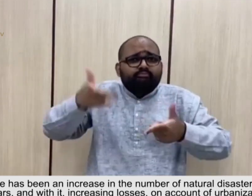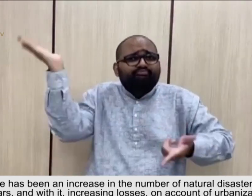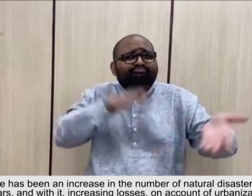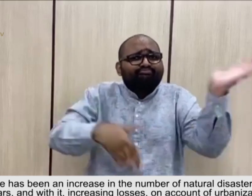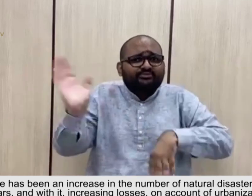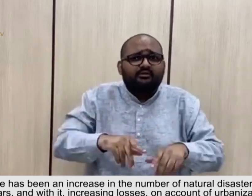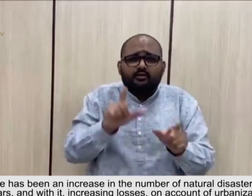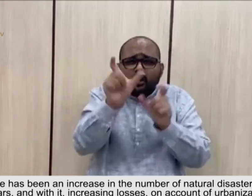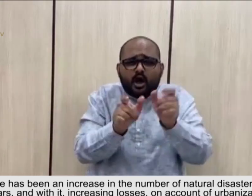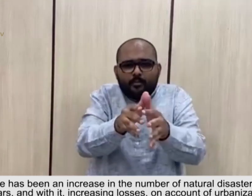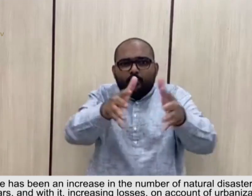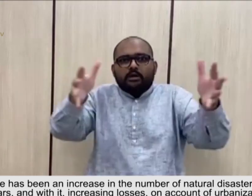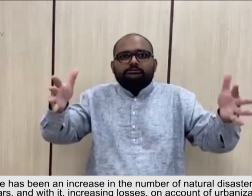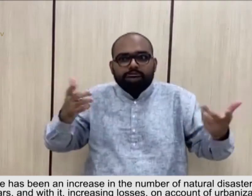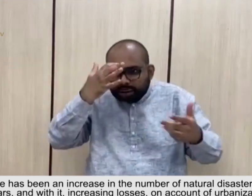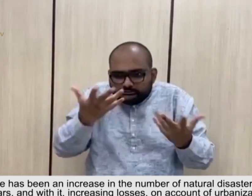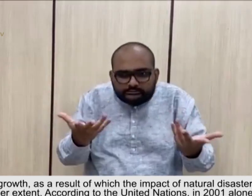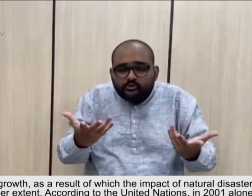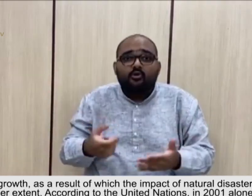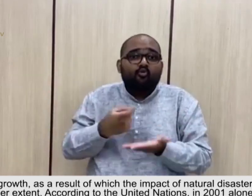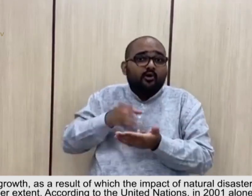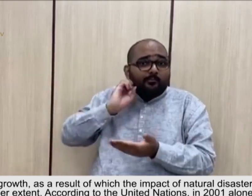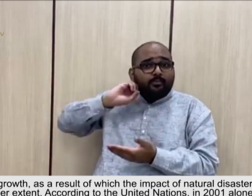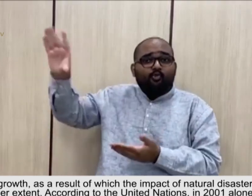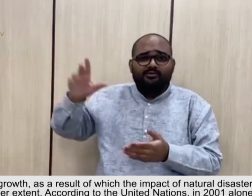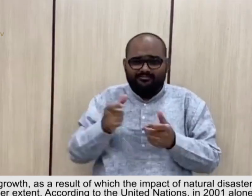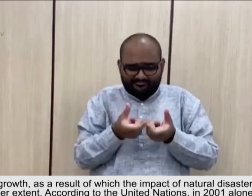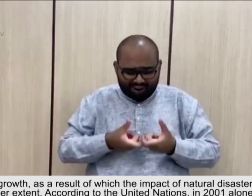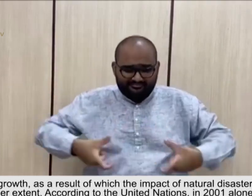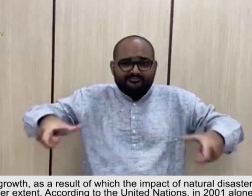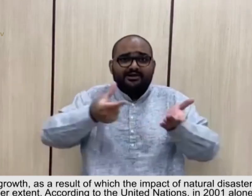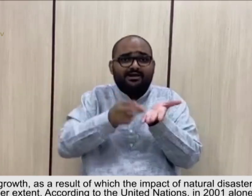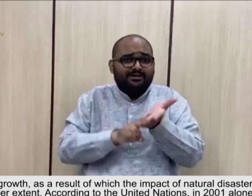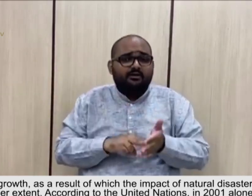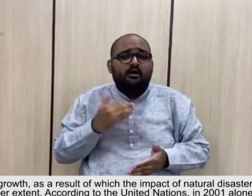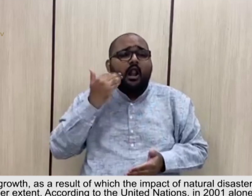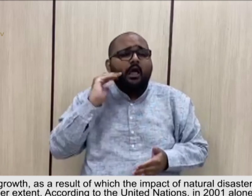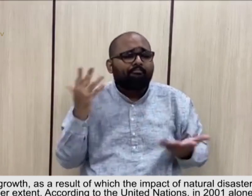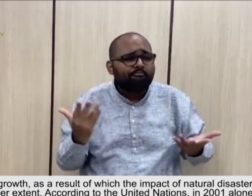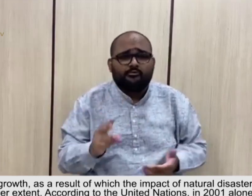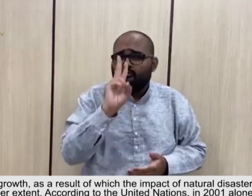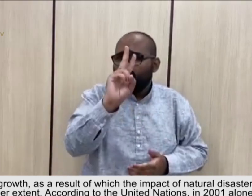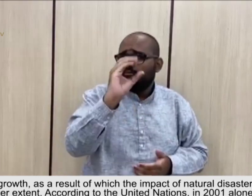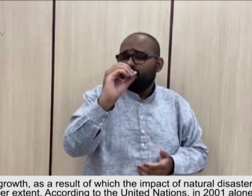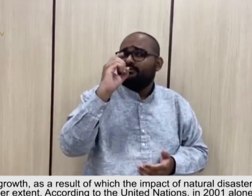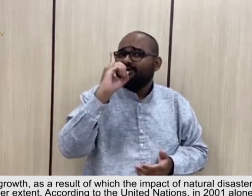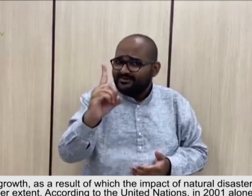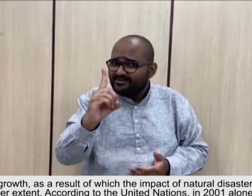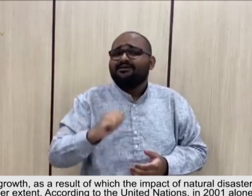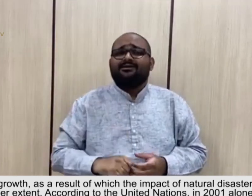losses on account of urbanization and population growth, as a result of which the impact of natural disasters is now